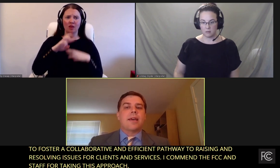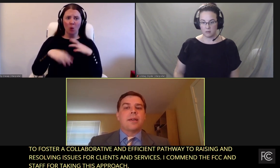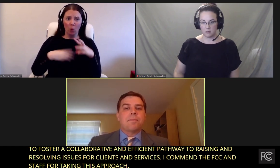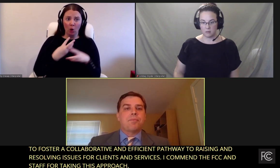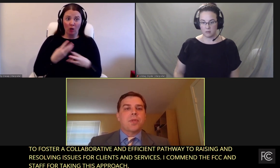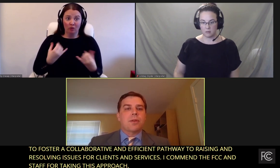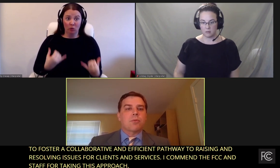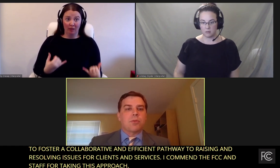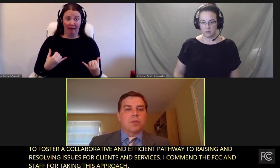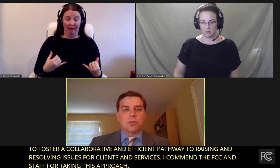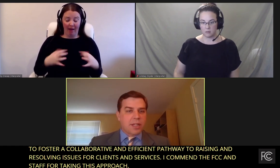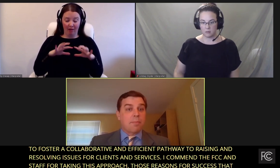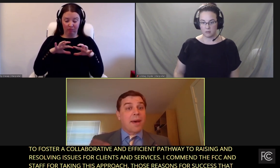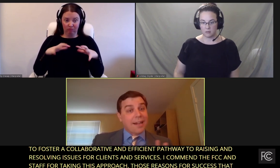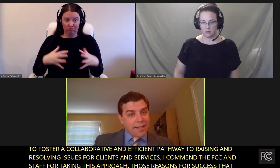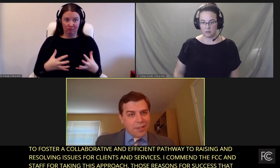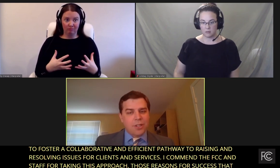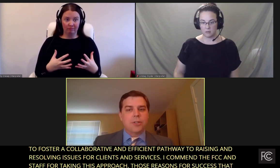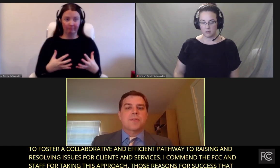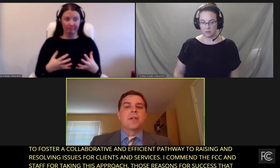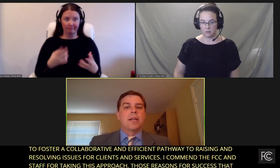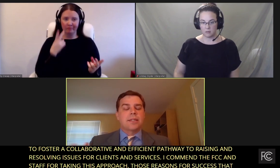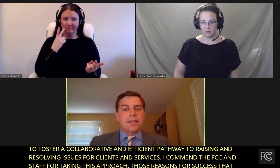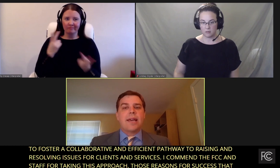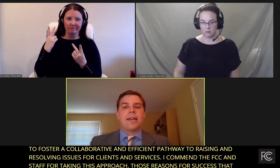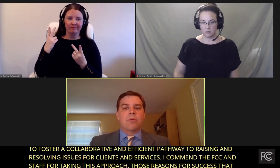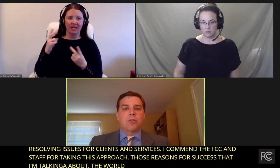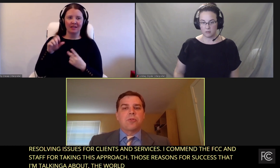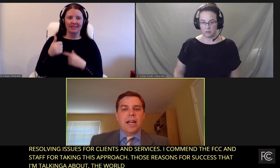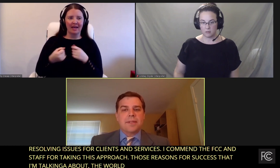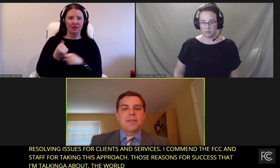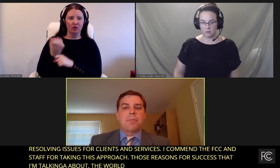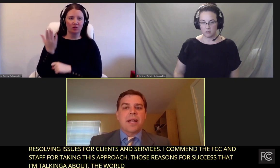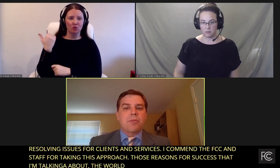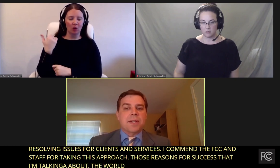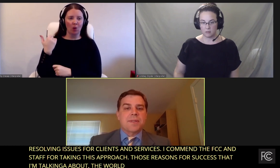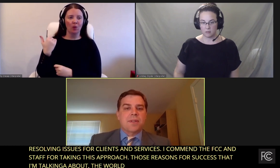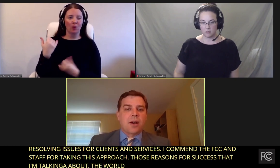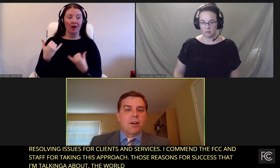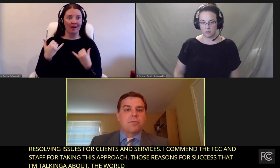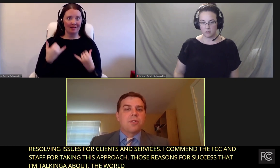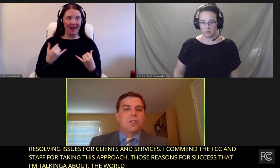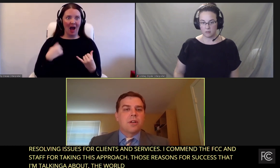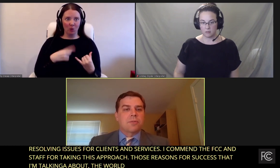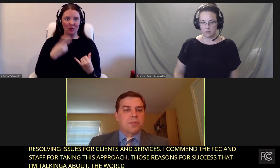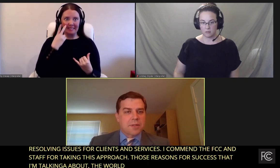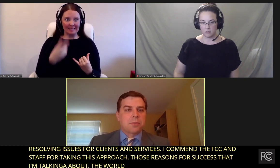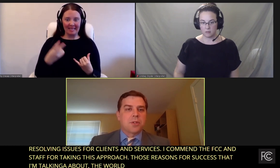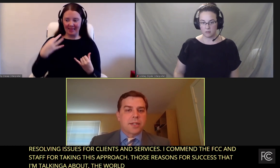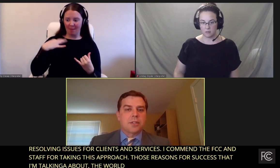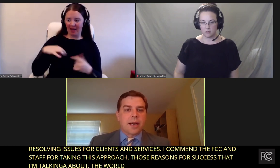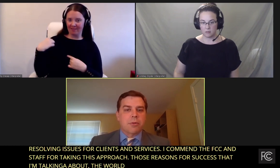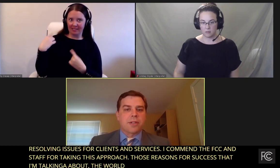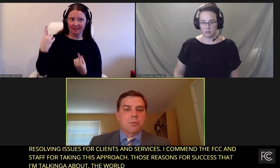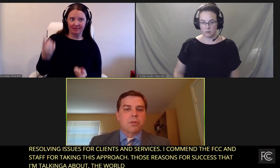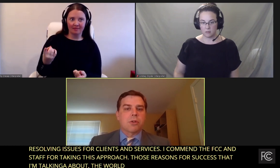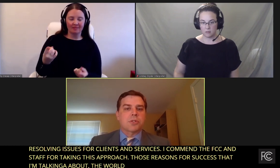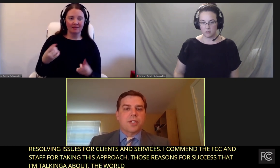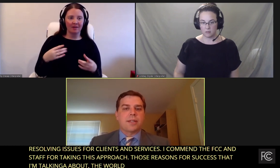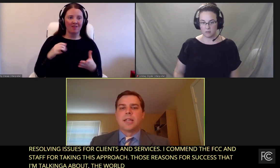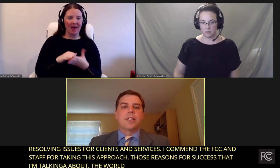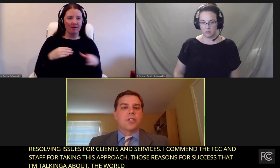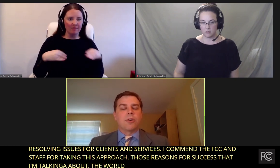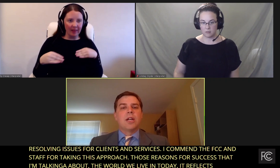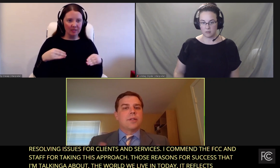in today, looking back 10 years, today it reflects the benefits of a flexible and collaborative